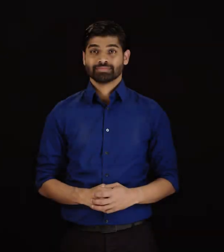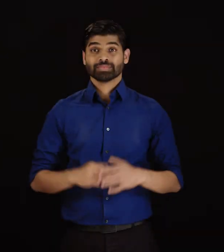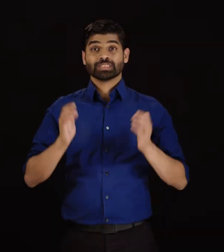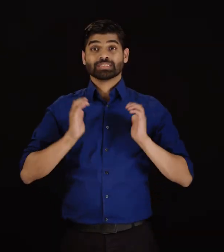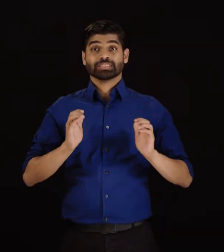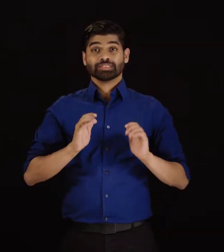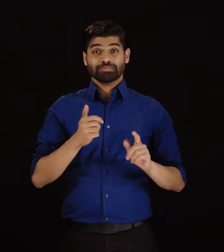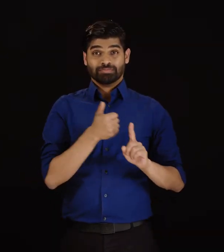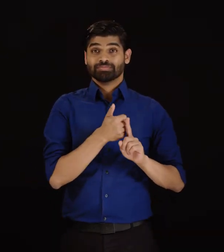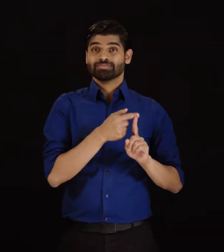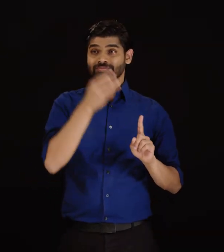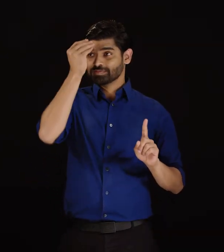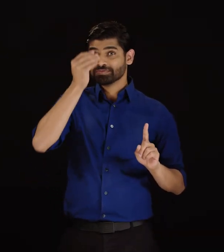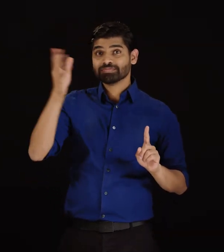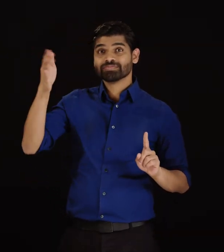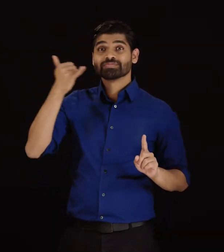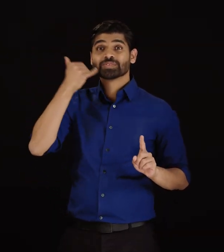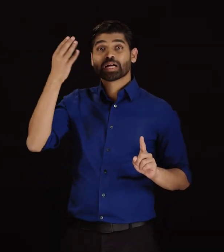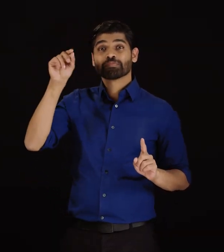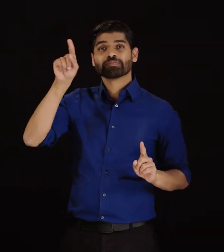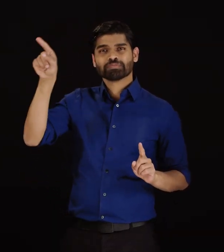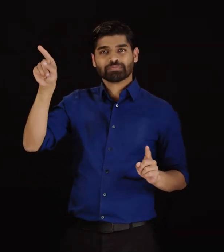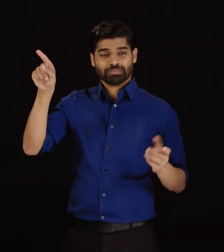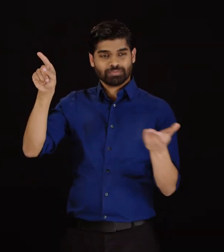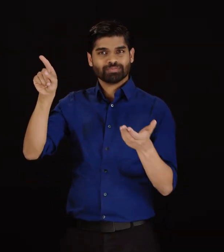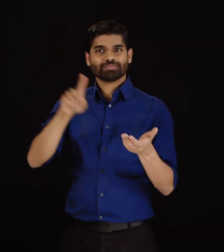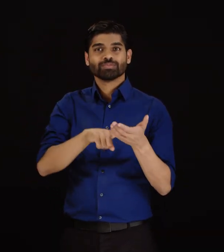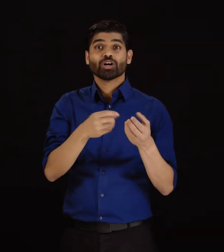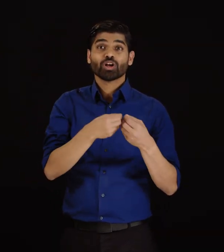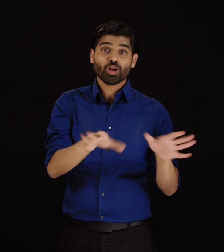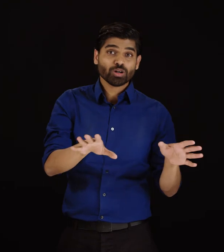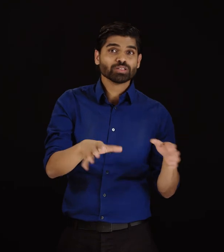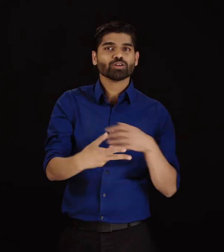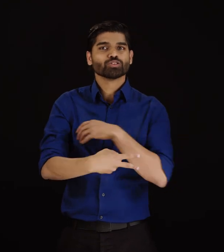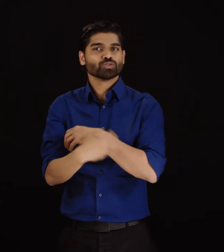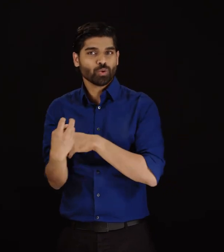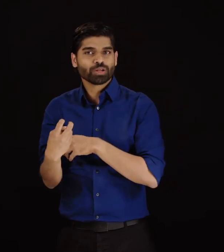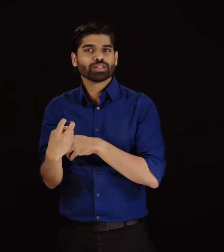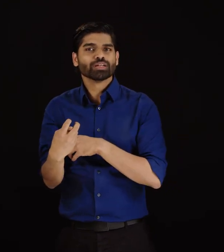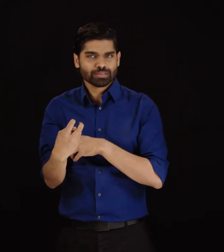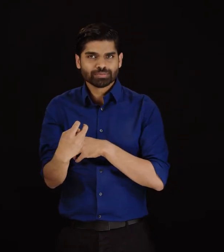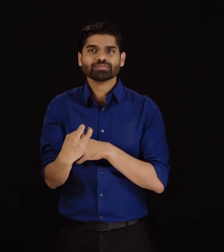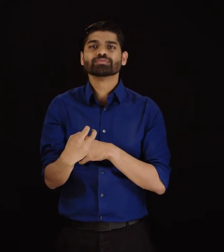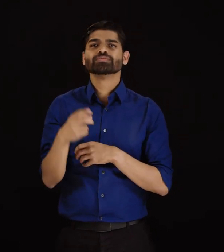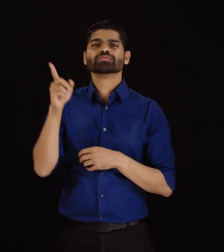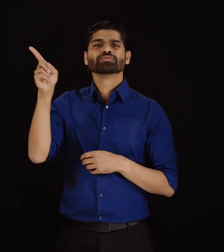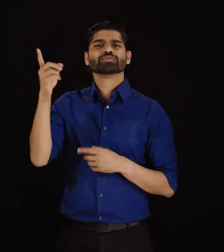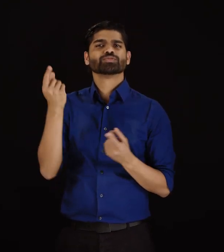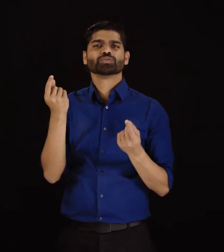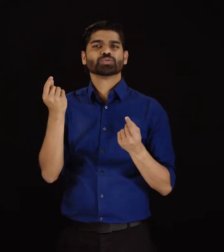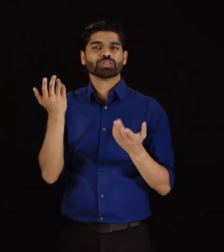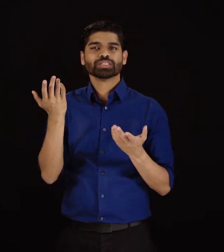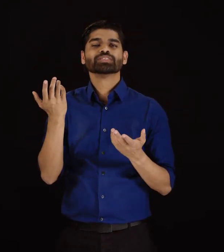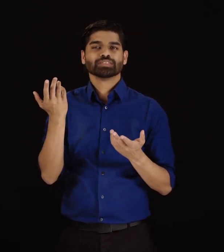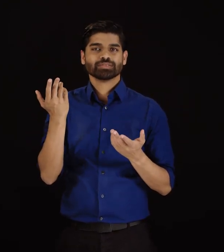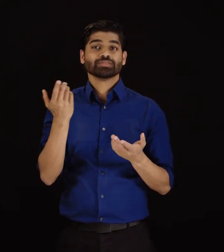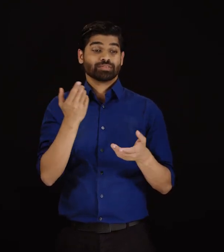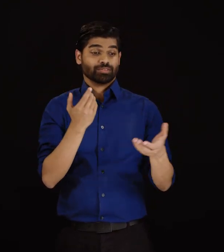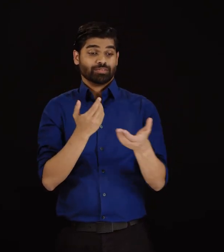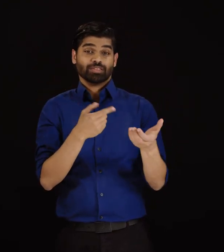When a customer reports a device has lost or stolen to their wireless service provider, the device's serial number, or IMEI,